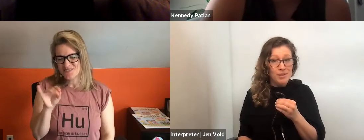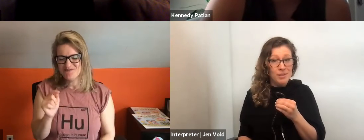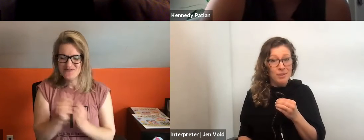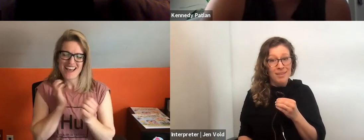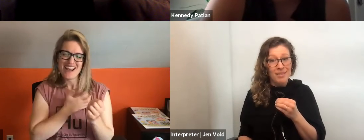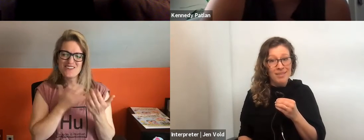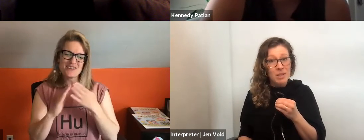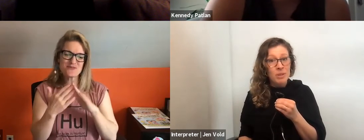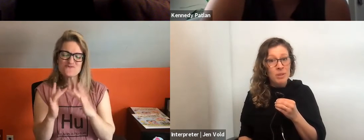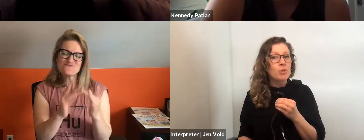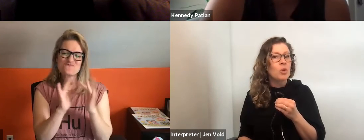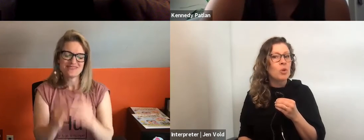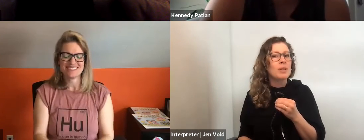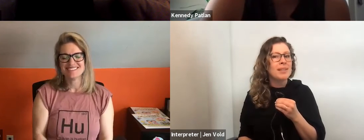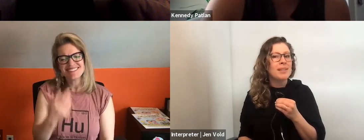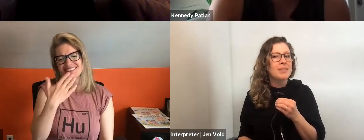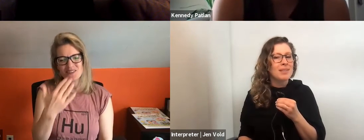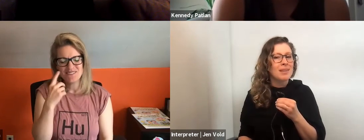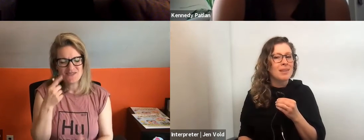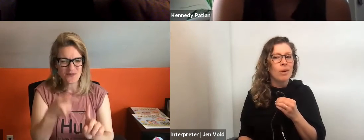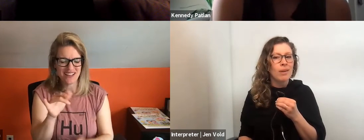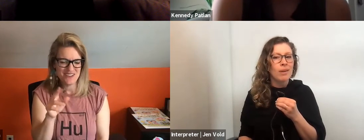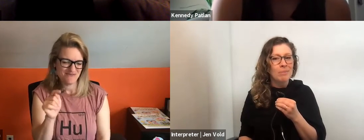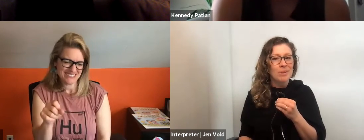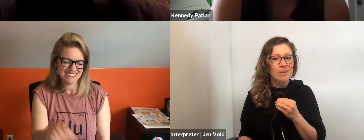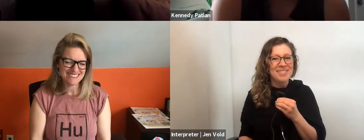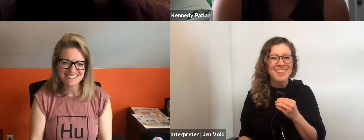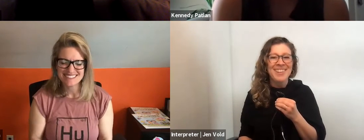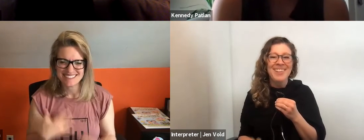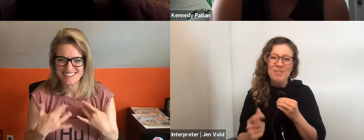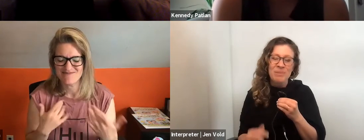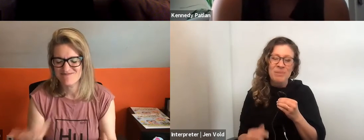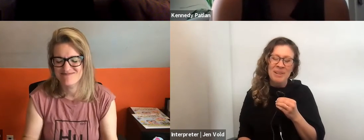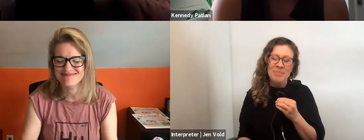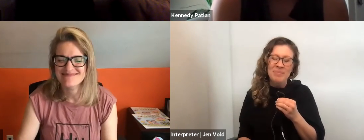their voices heard and see what the people's choice really is. So let's see how well connected our community is. Thank you for bringing that up.